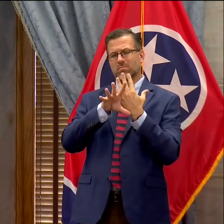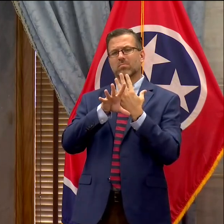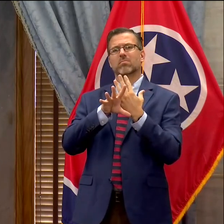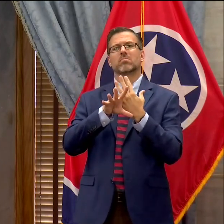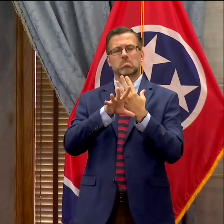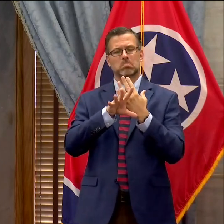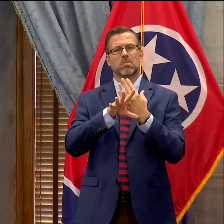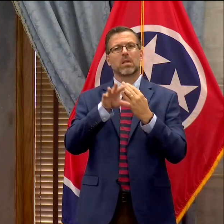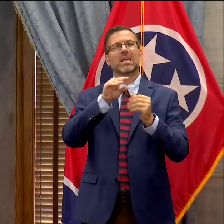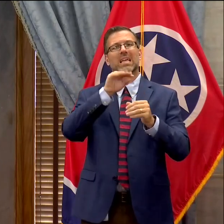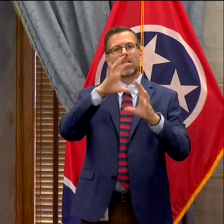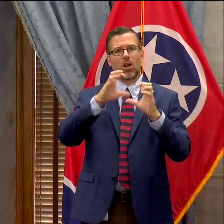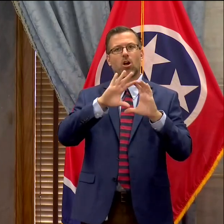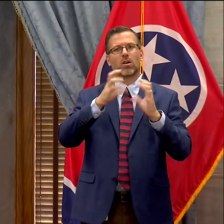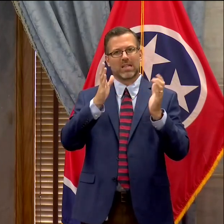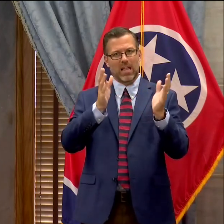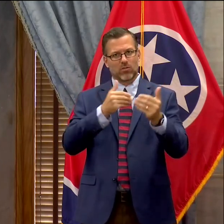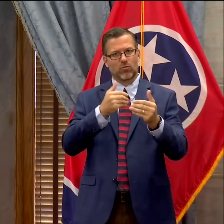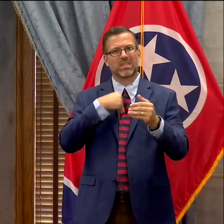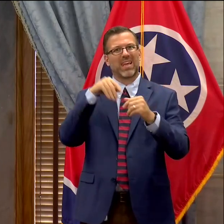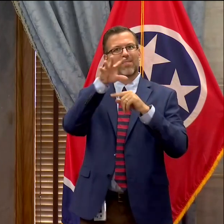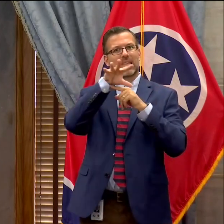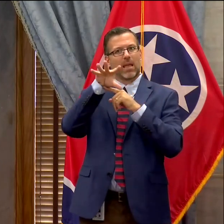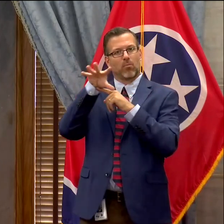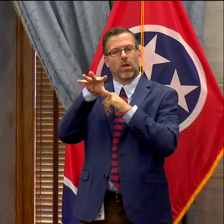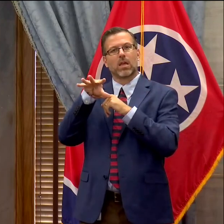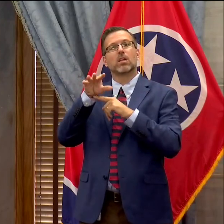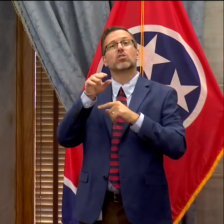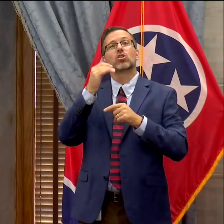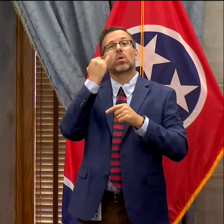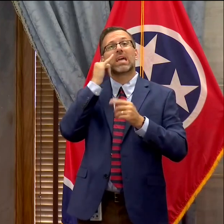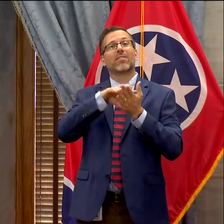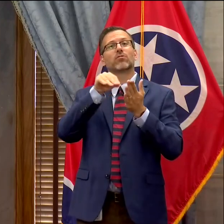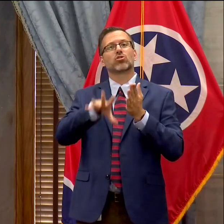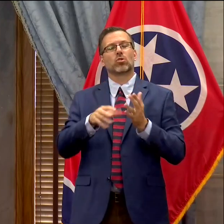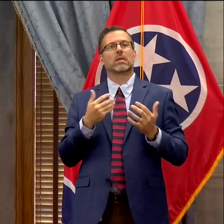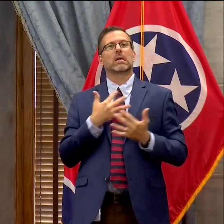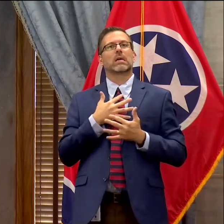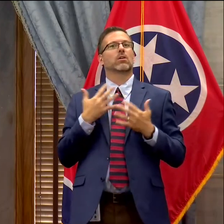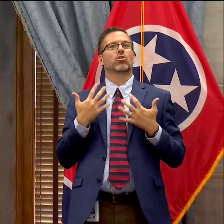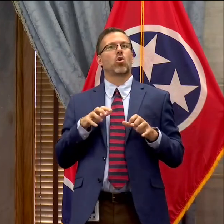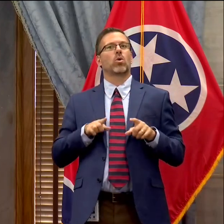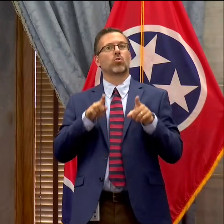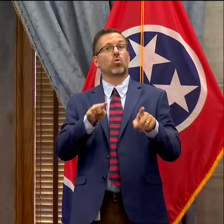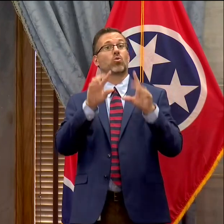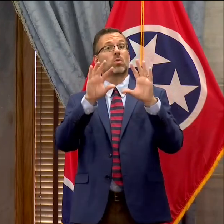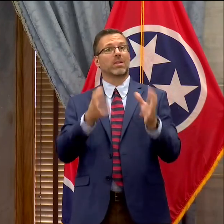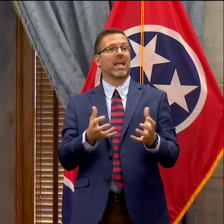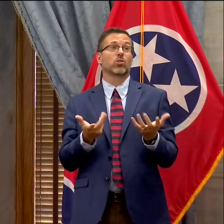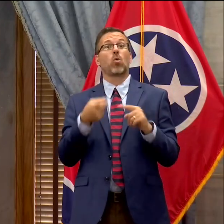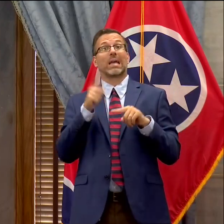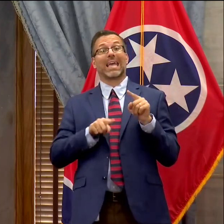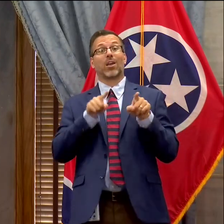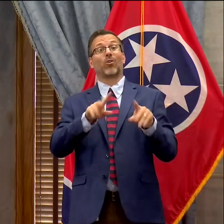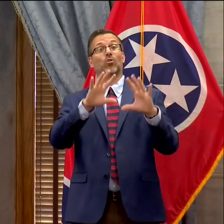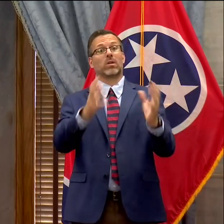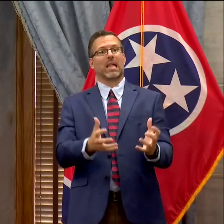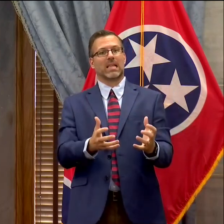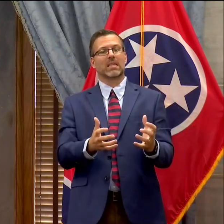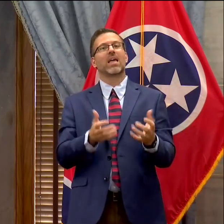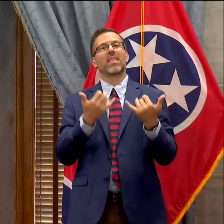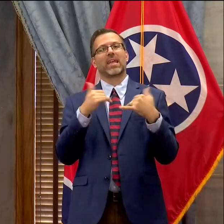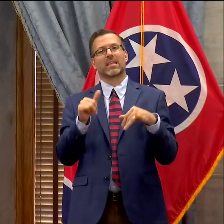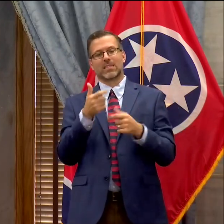lectures and class activities are available to students who can't attend class for a period of time, so they don't get behind.